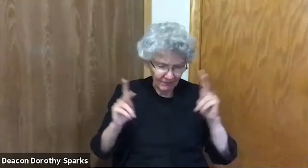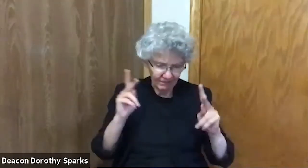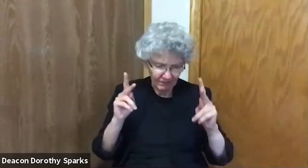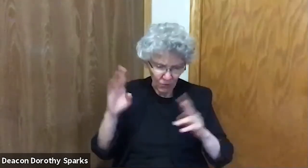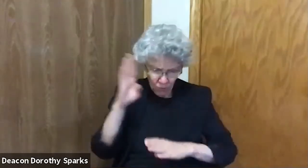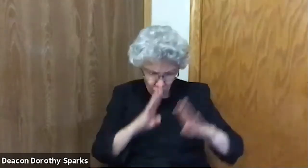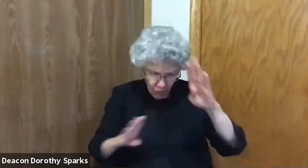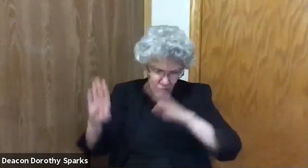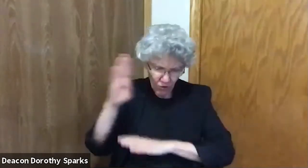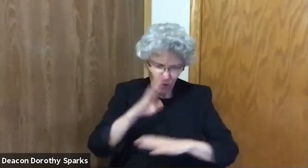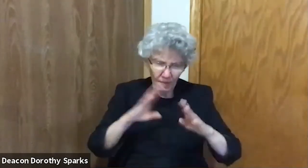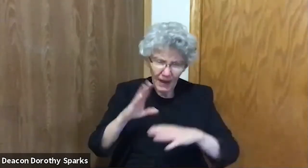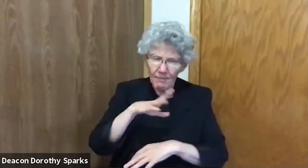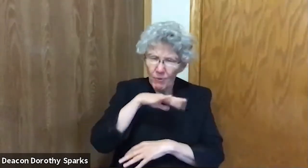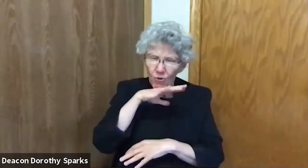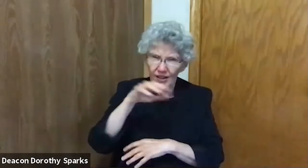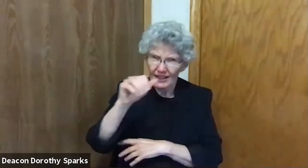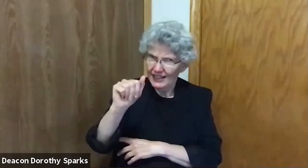for people worrying about air quality